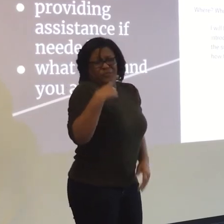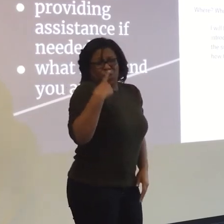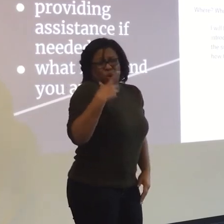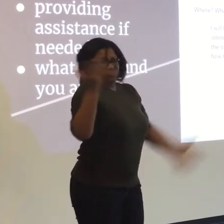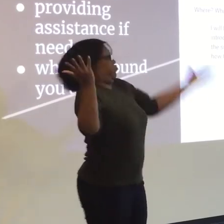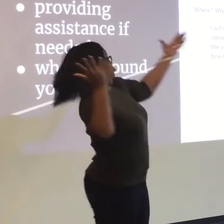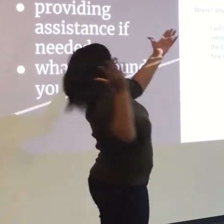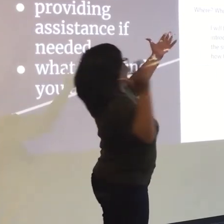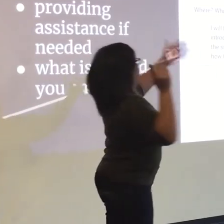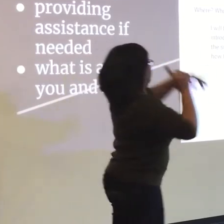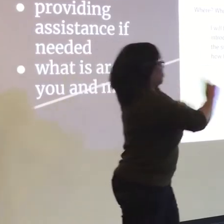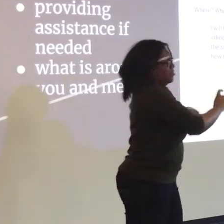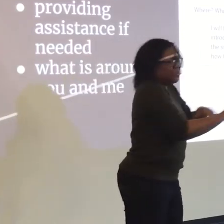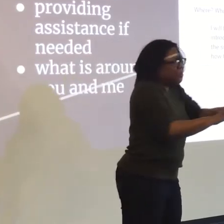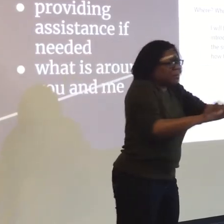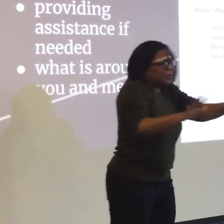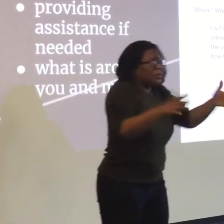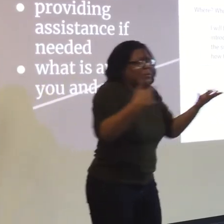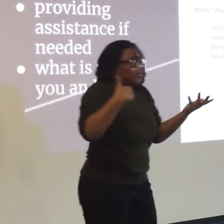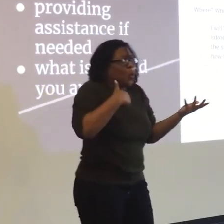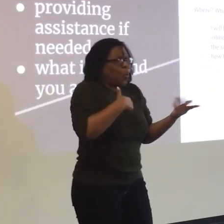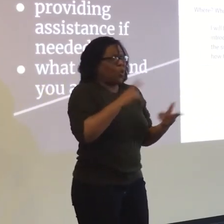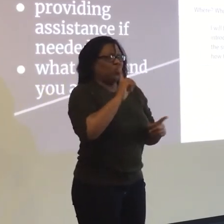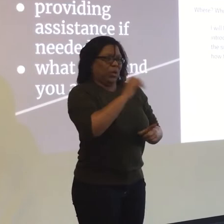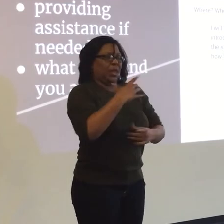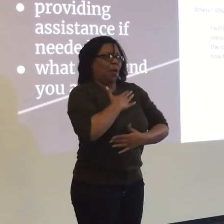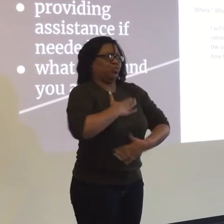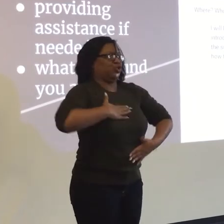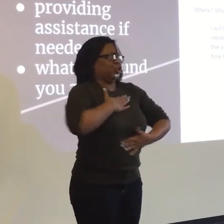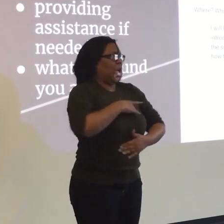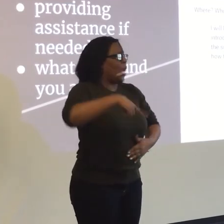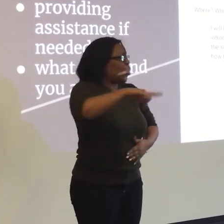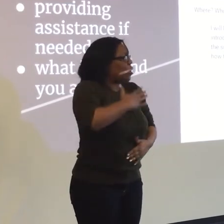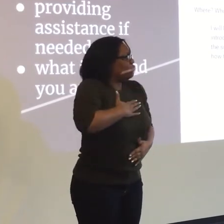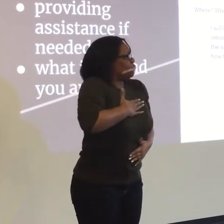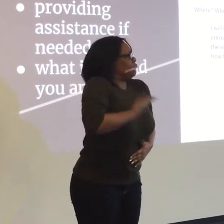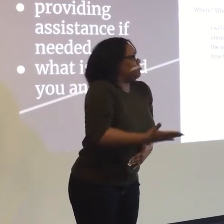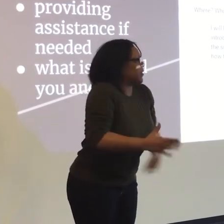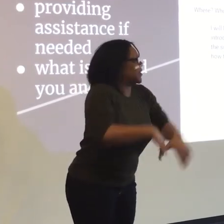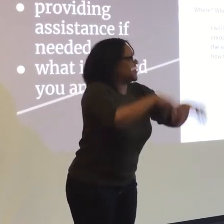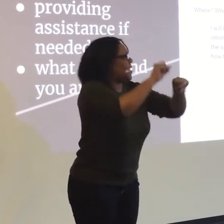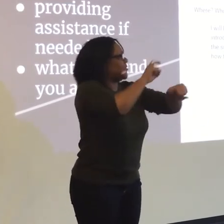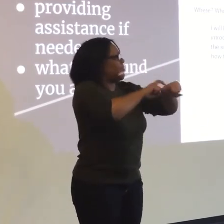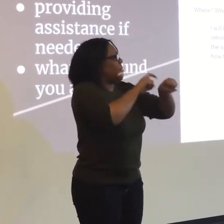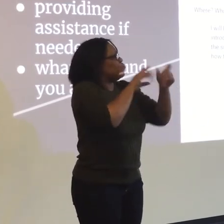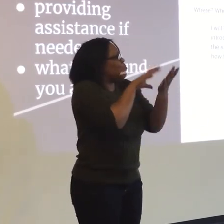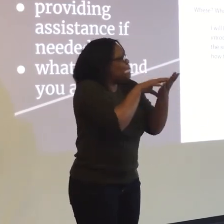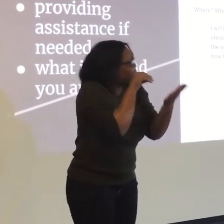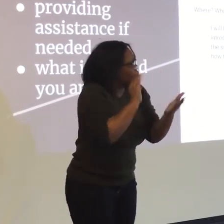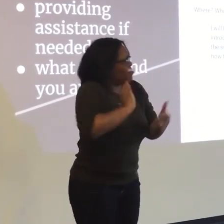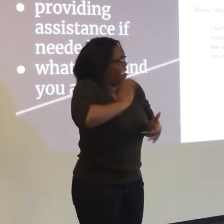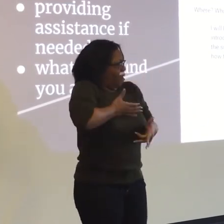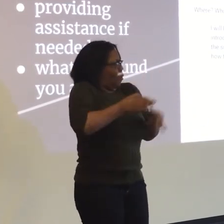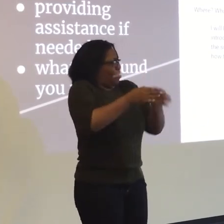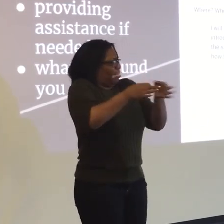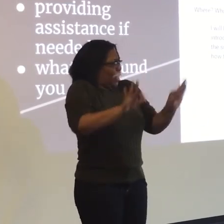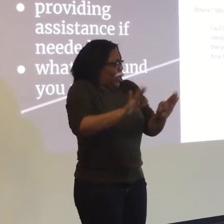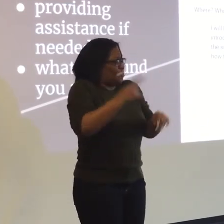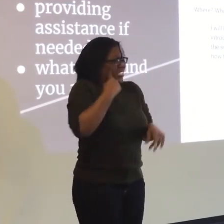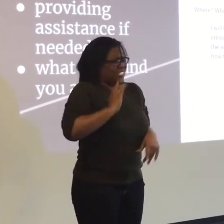you know, like, oh, I have this down. No, no. No. We really appreciate it. We appreciate everyone taking the